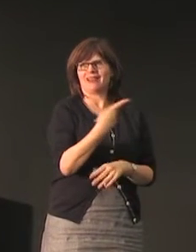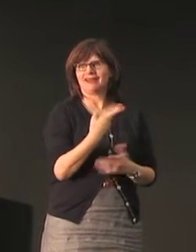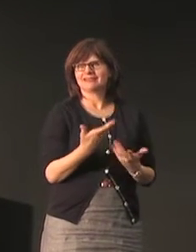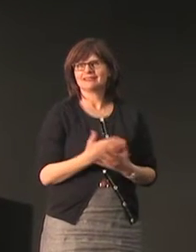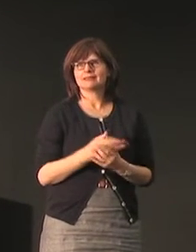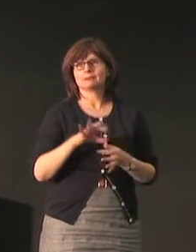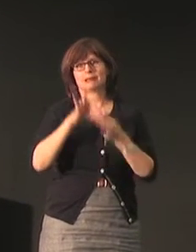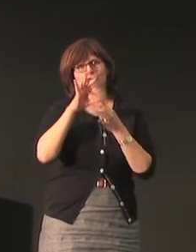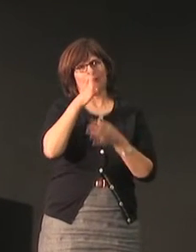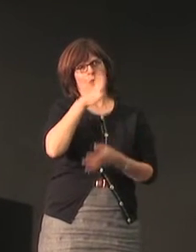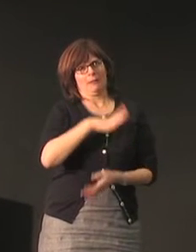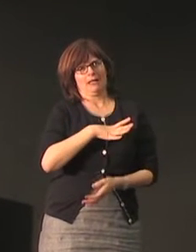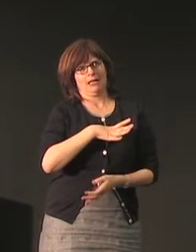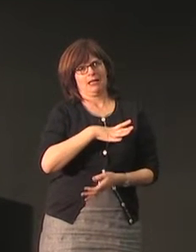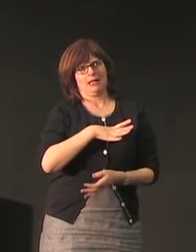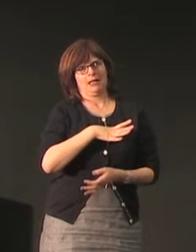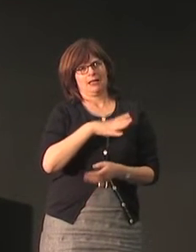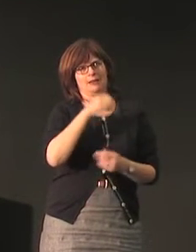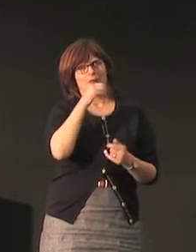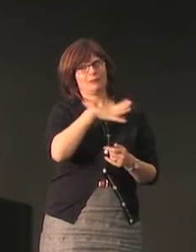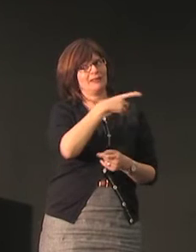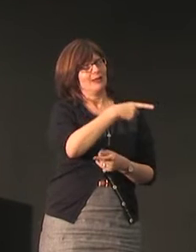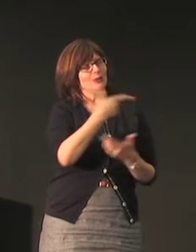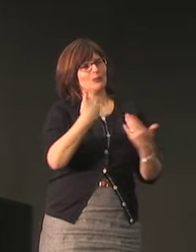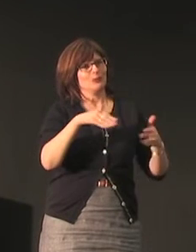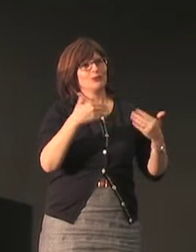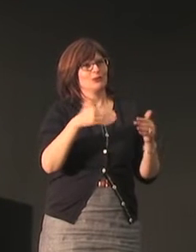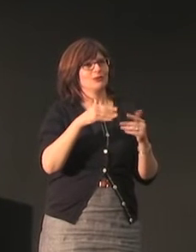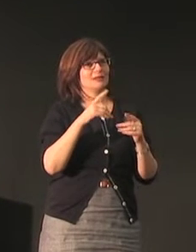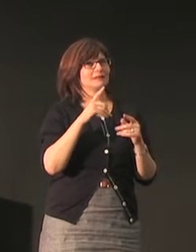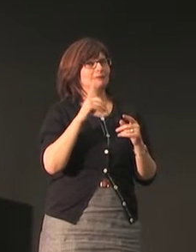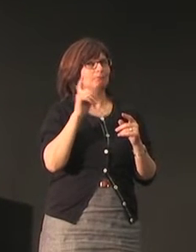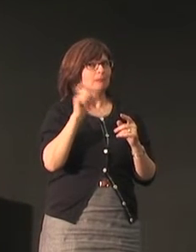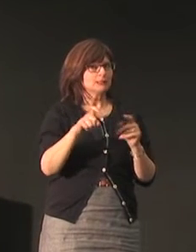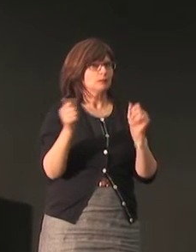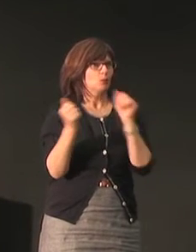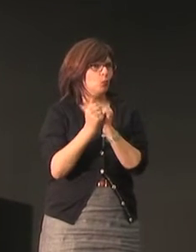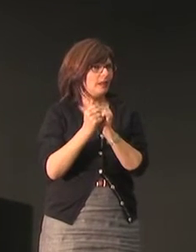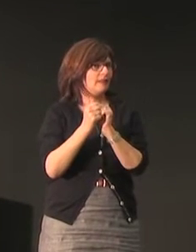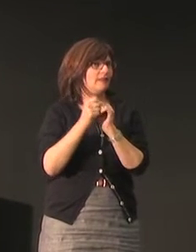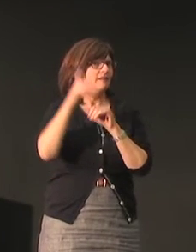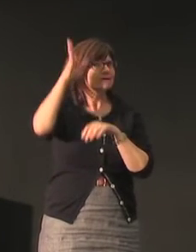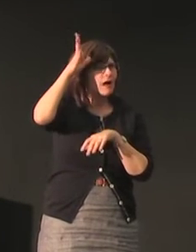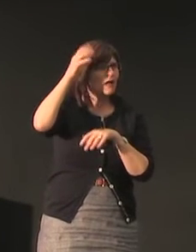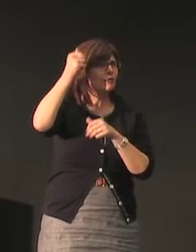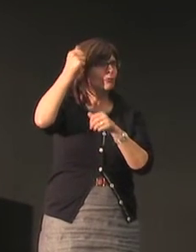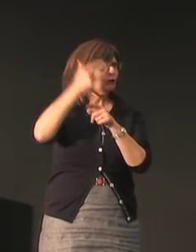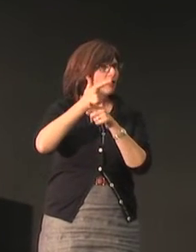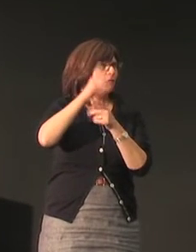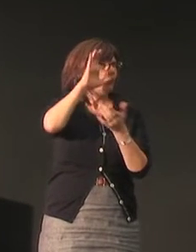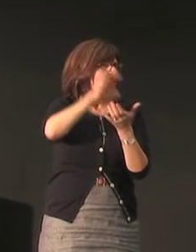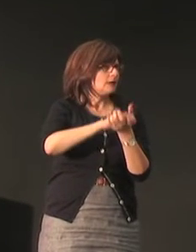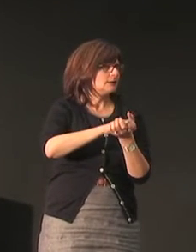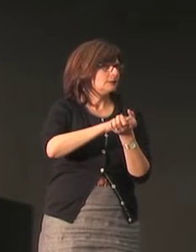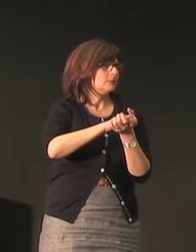so it's very different to see the similarities and the differences oh one of the other things that's really interesting is with the way that women